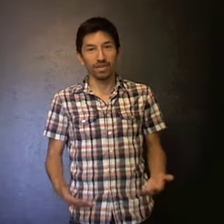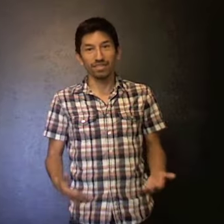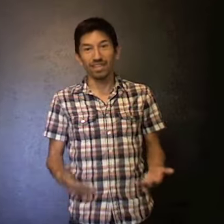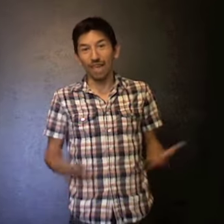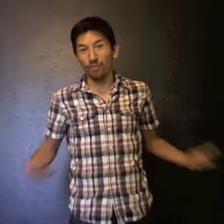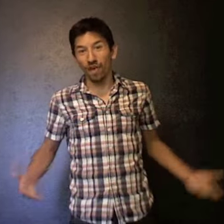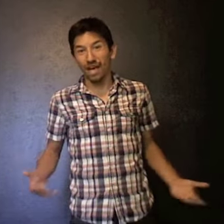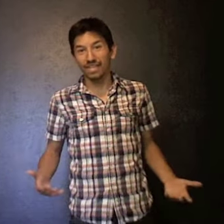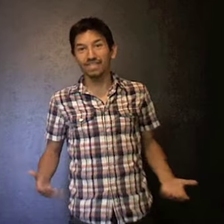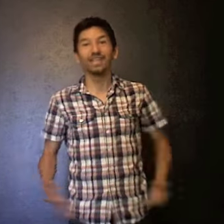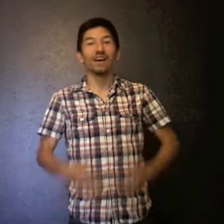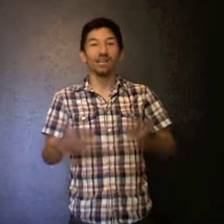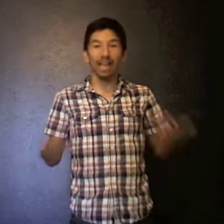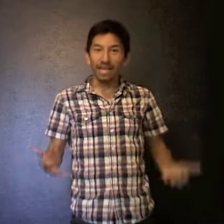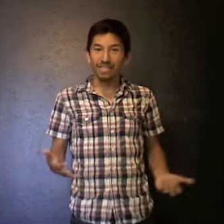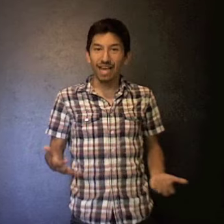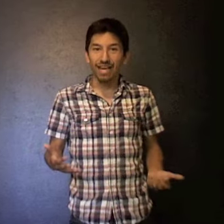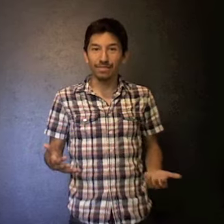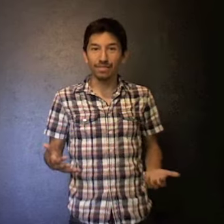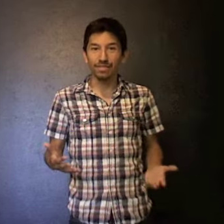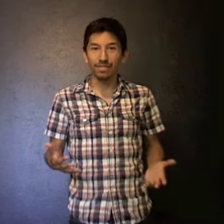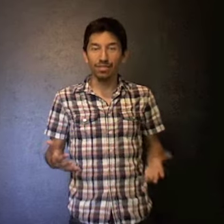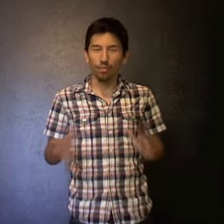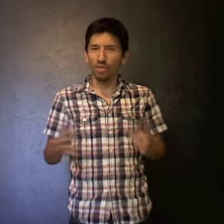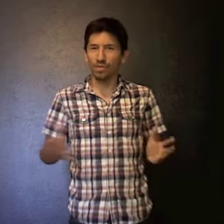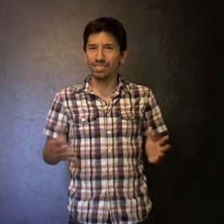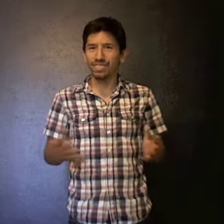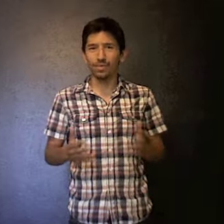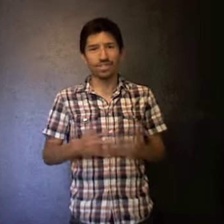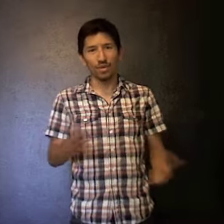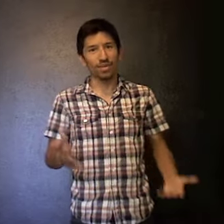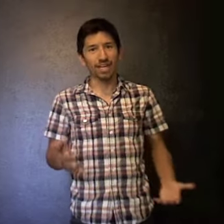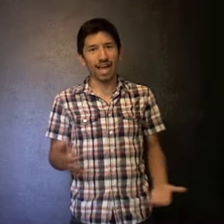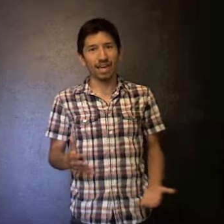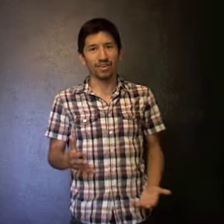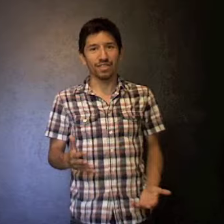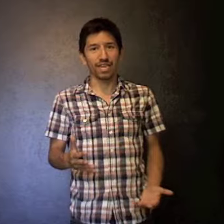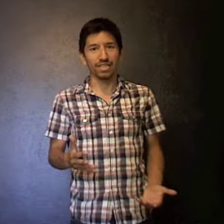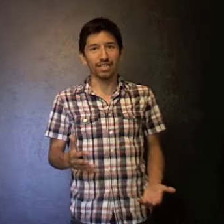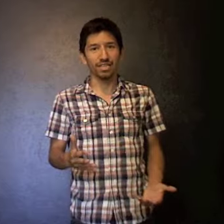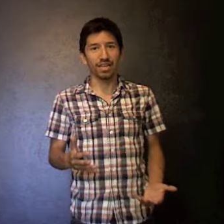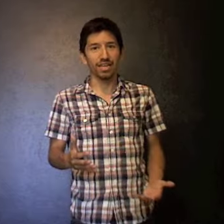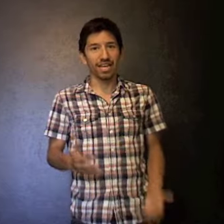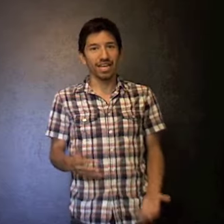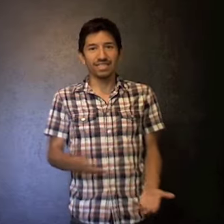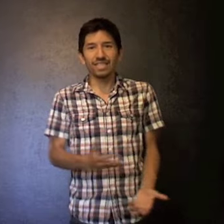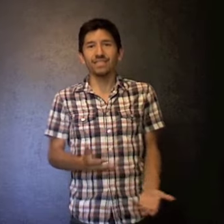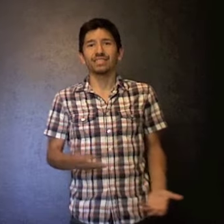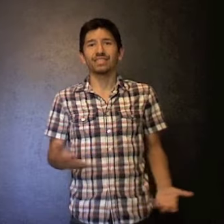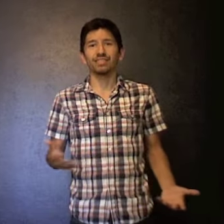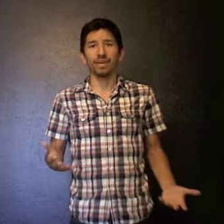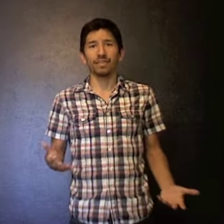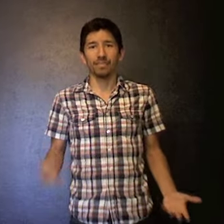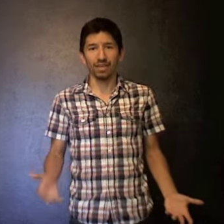if we're honest, a lot of times, one of the reasons that we don't get a higher education isn't even necessarily about the money.